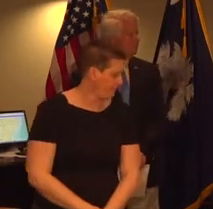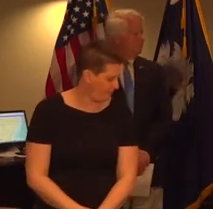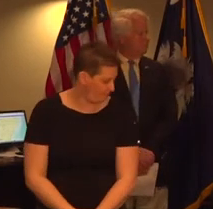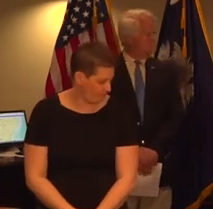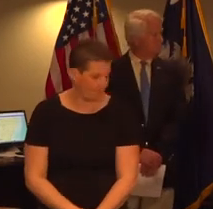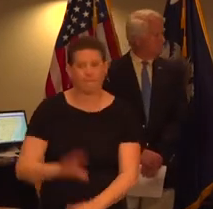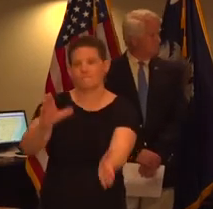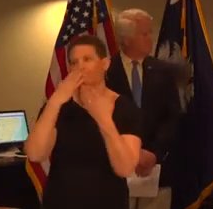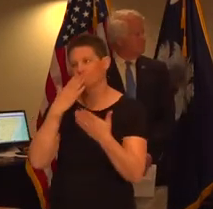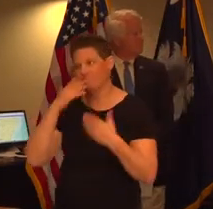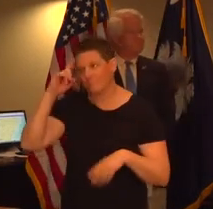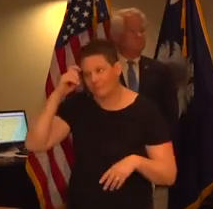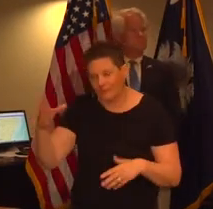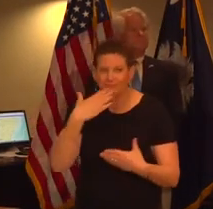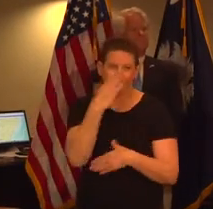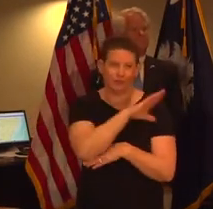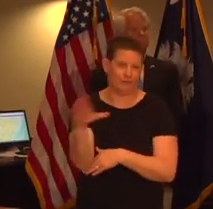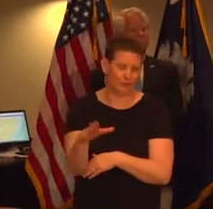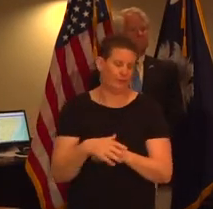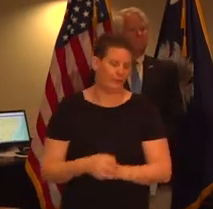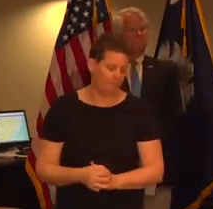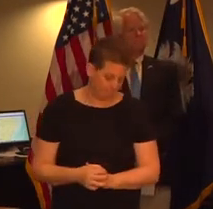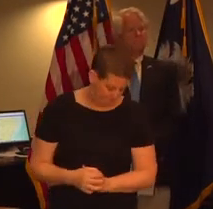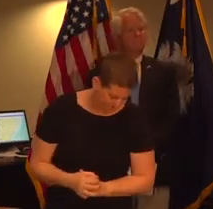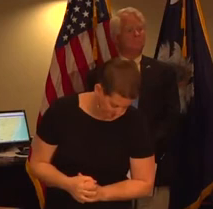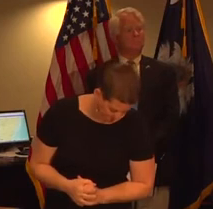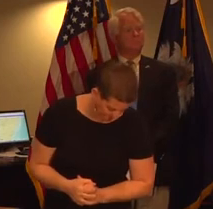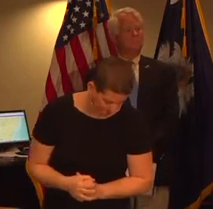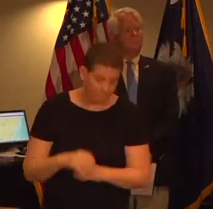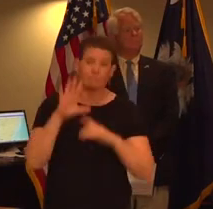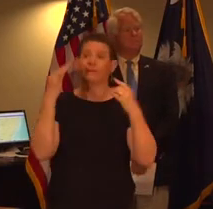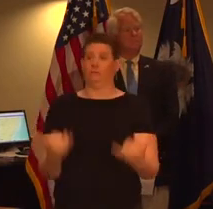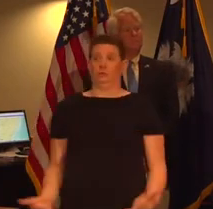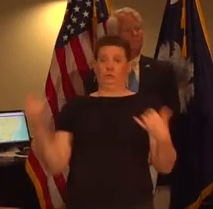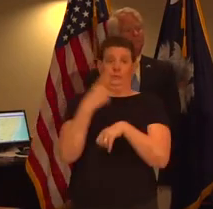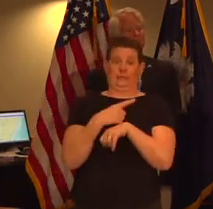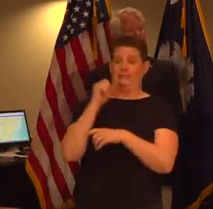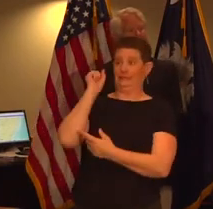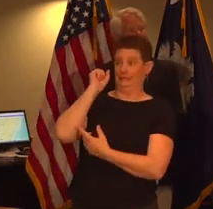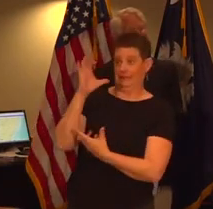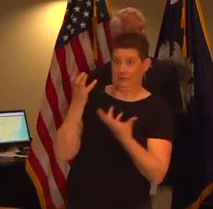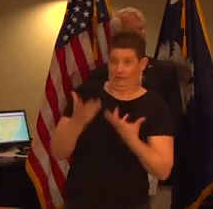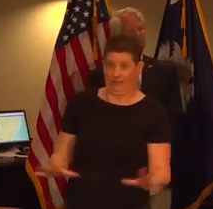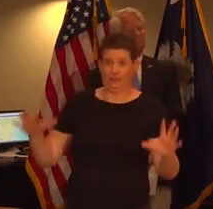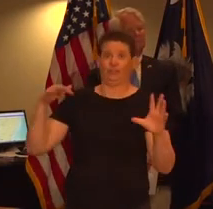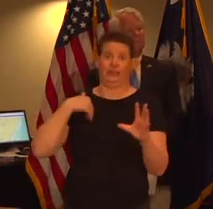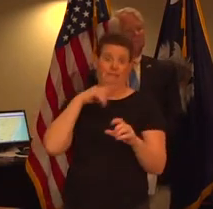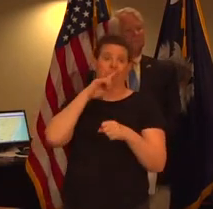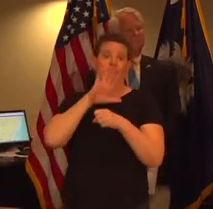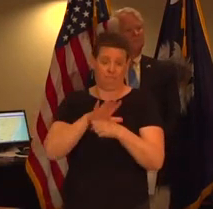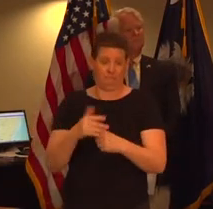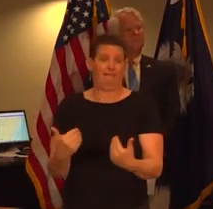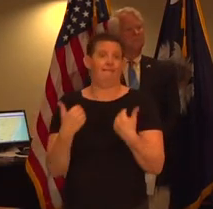thank you governor and good afternoon as of today south carolina has confirmed cases of